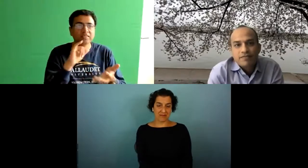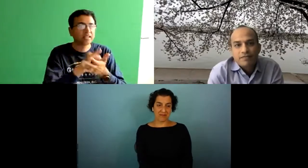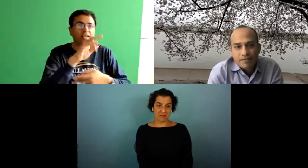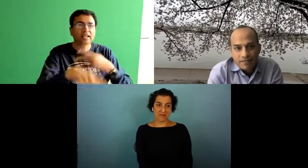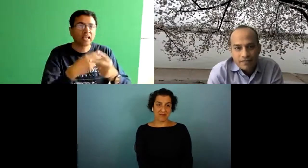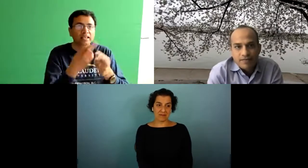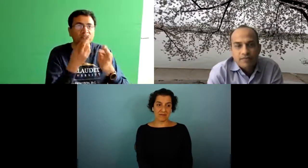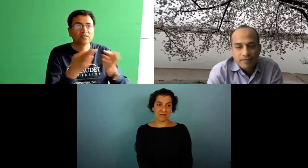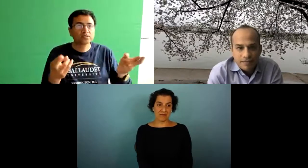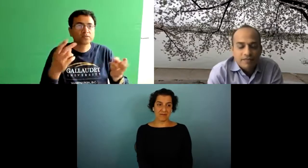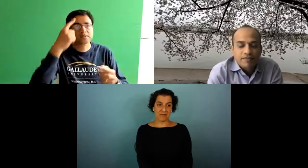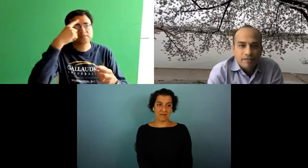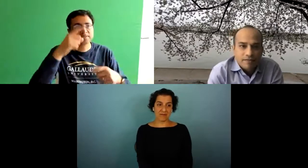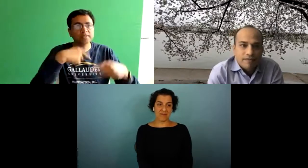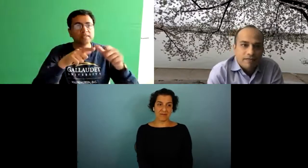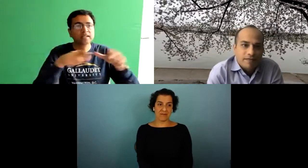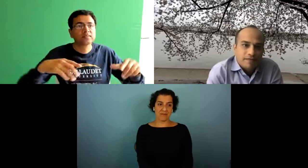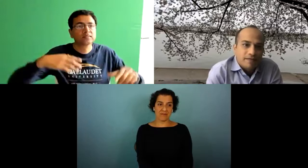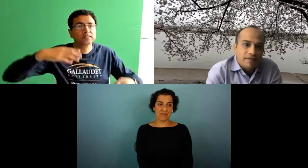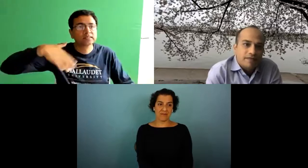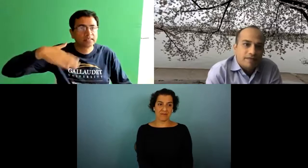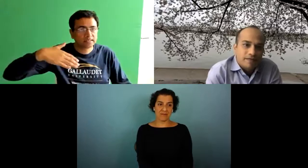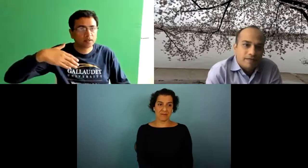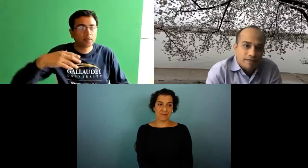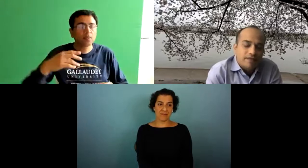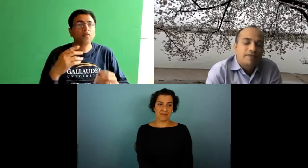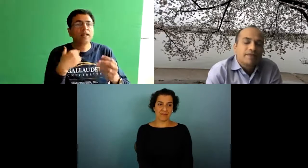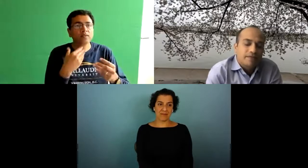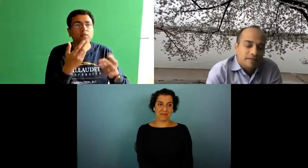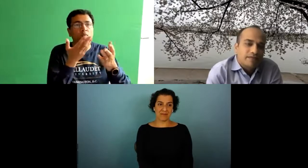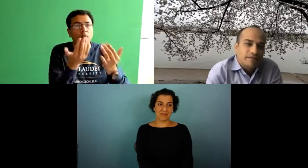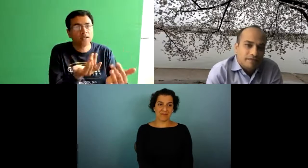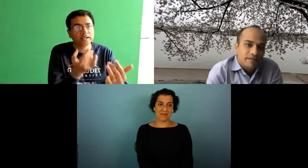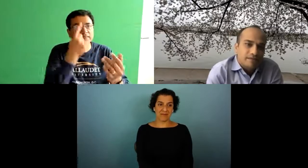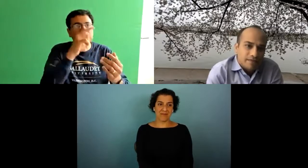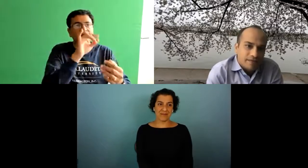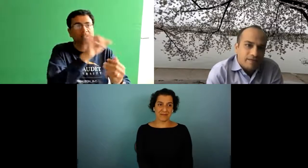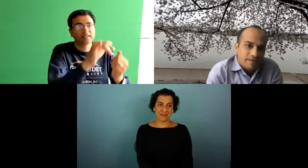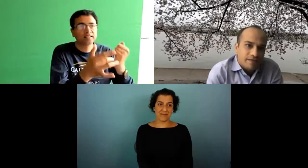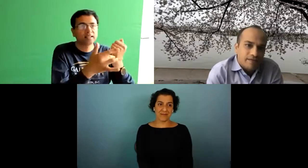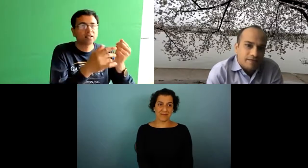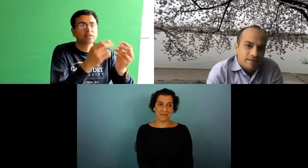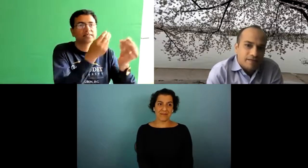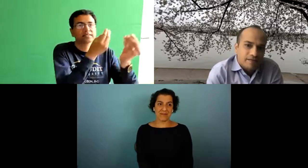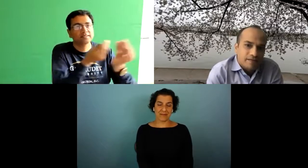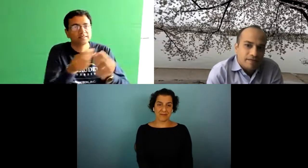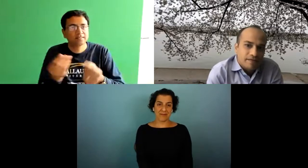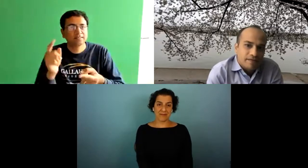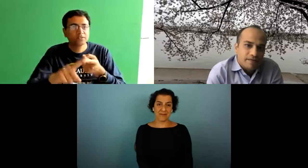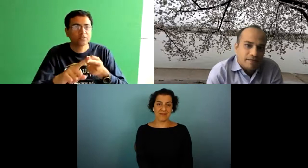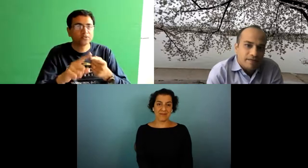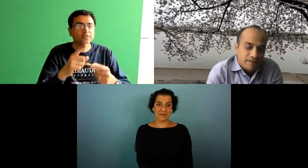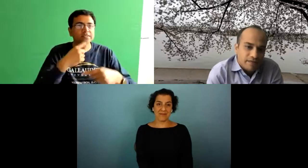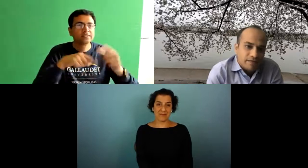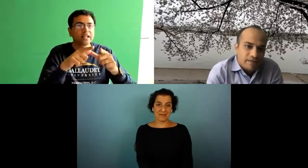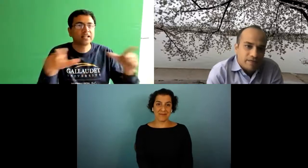recognition machine learning and we don't have those sorts of resources for sign languages yet so we'll have to wait for that